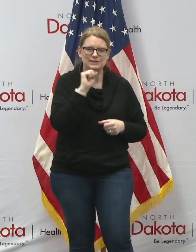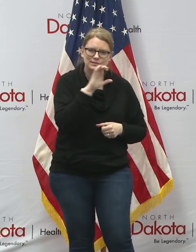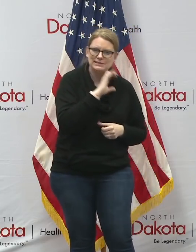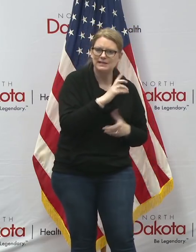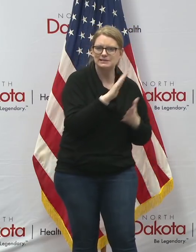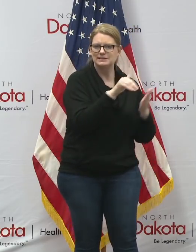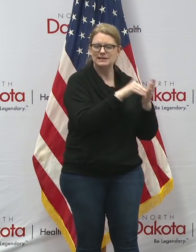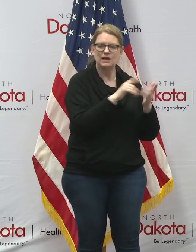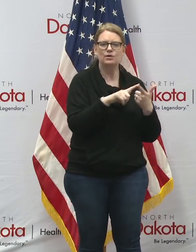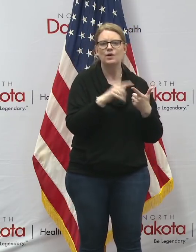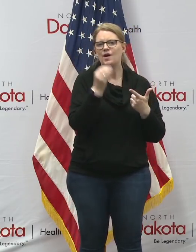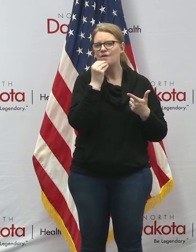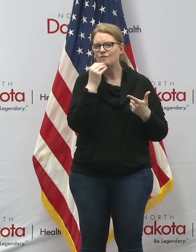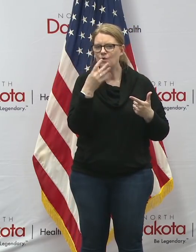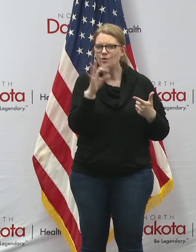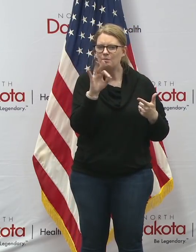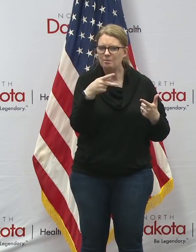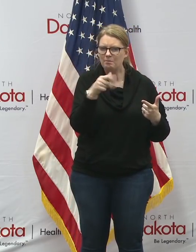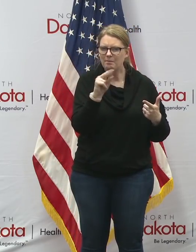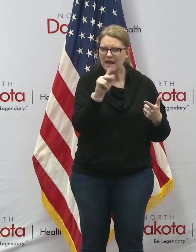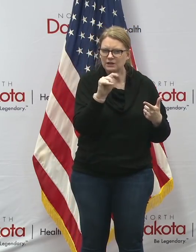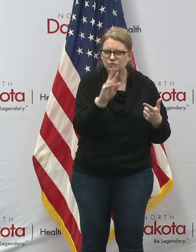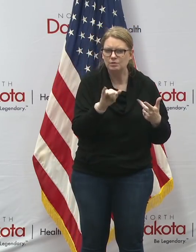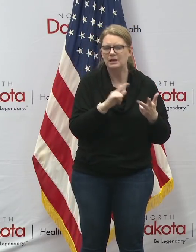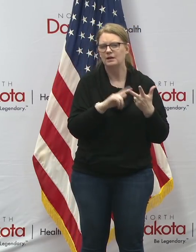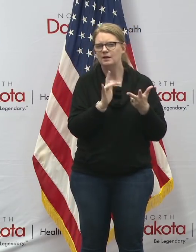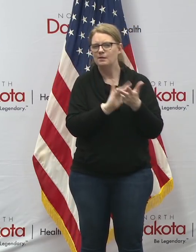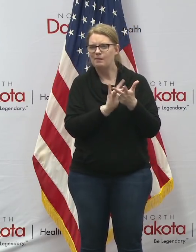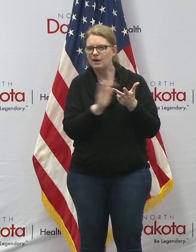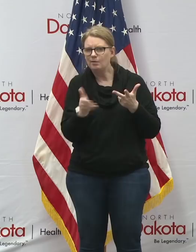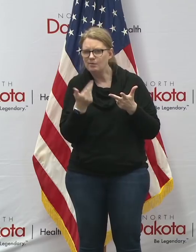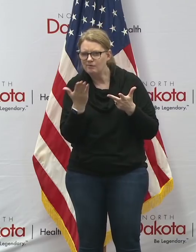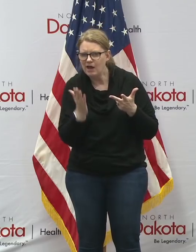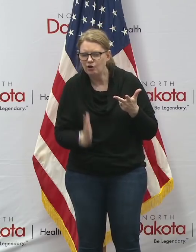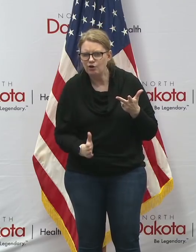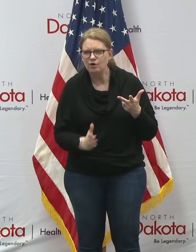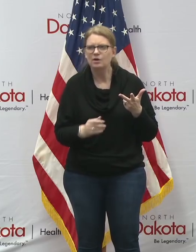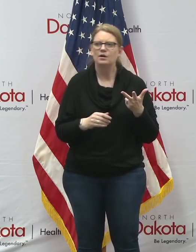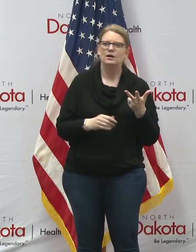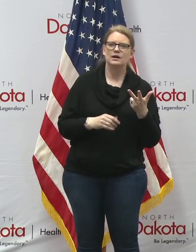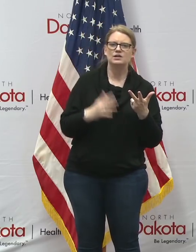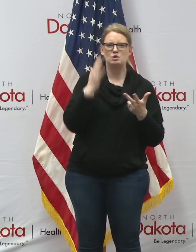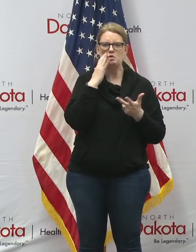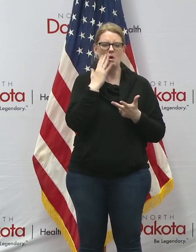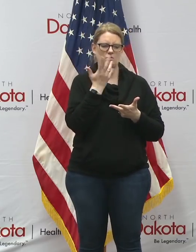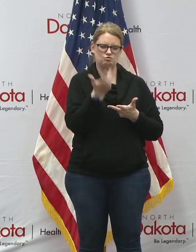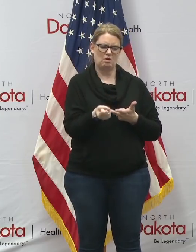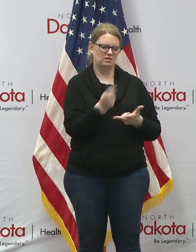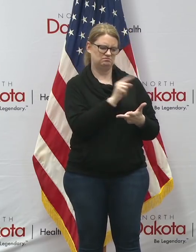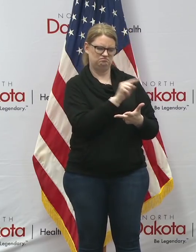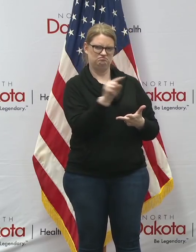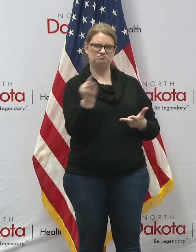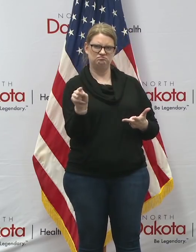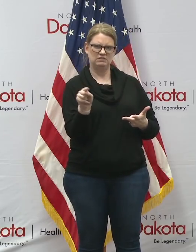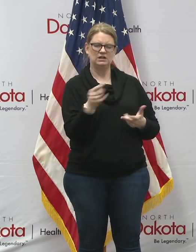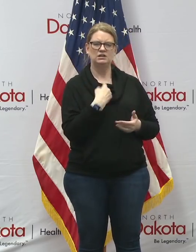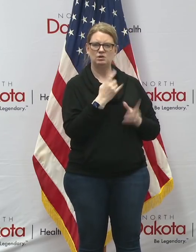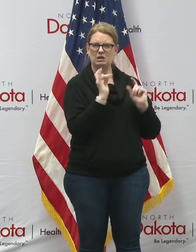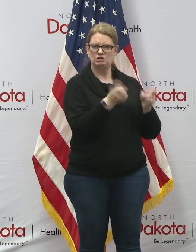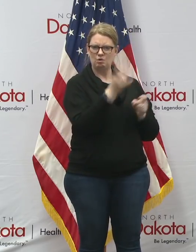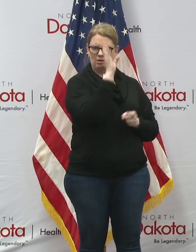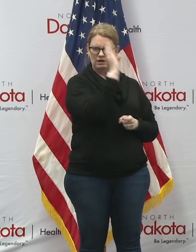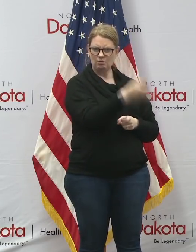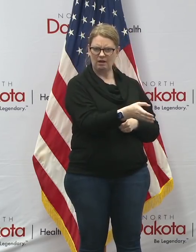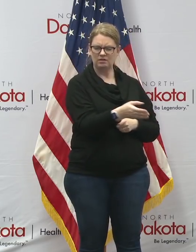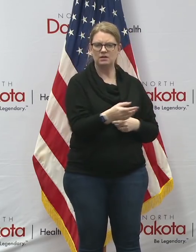center your local food pantry your local medical providers you know you know them you trust them you know who they are and you can donate directly however